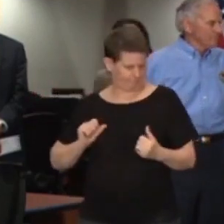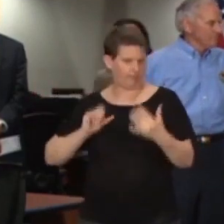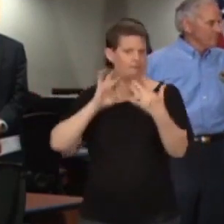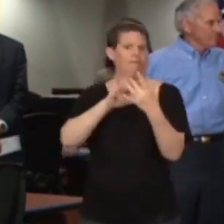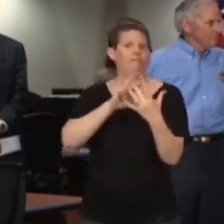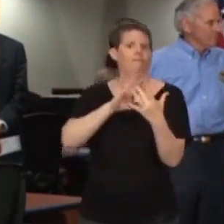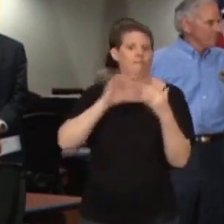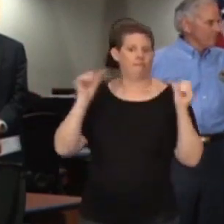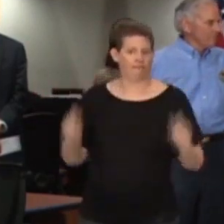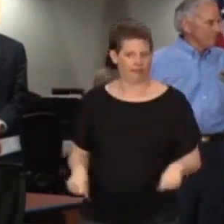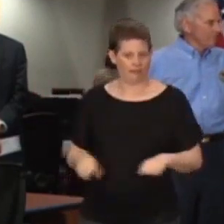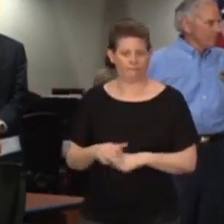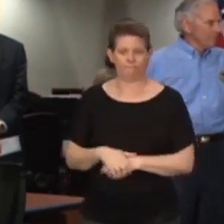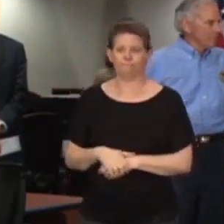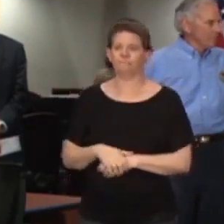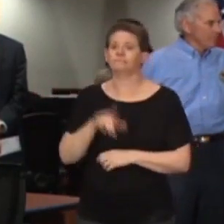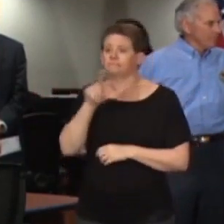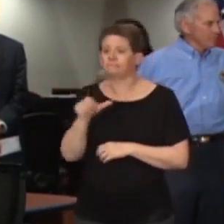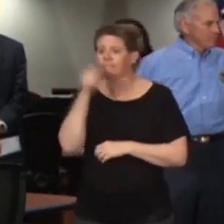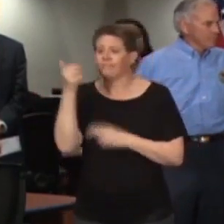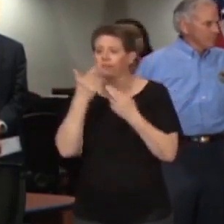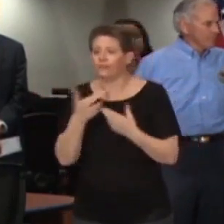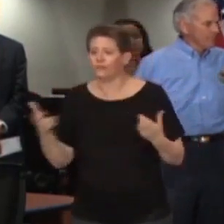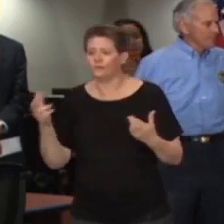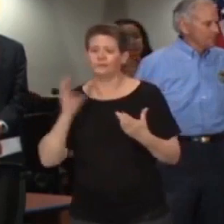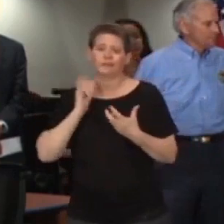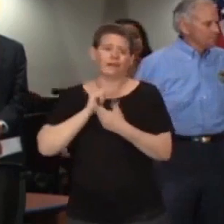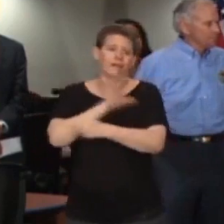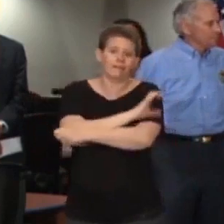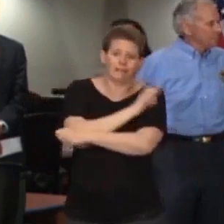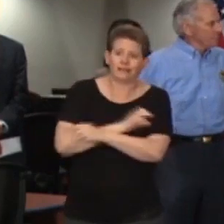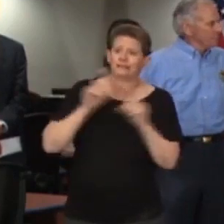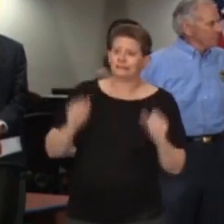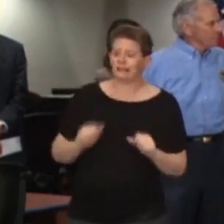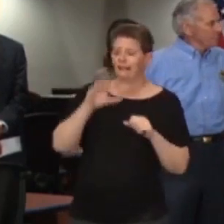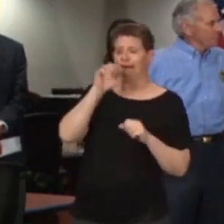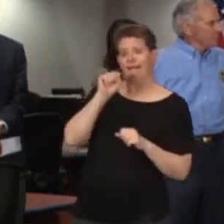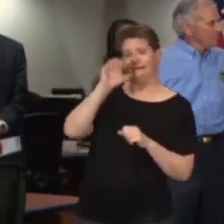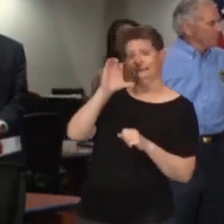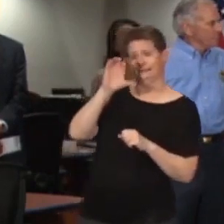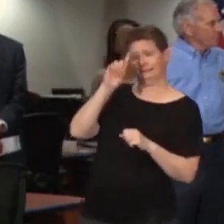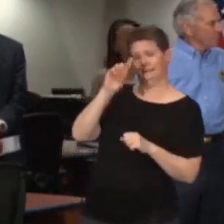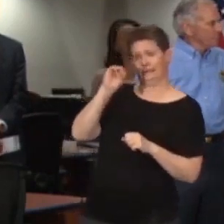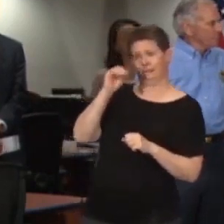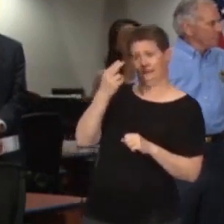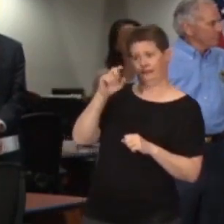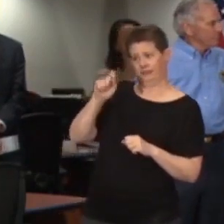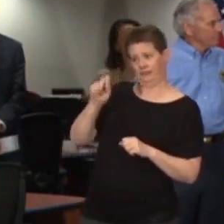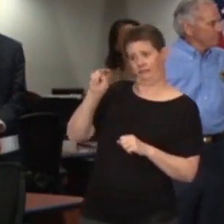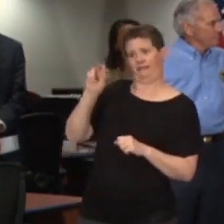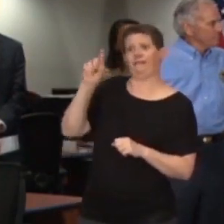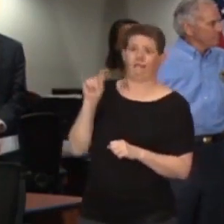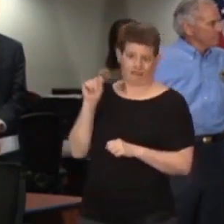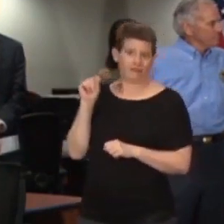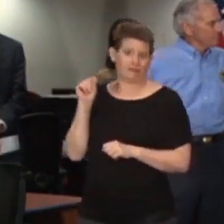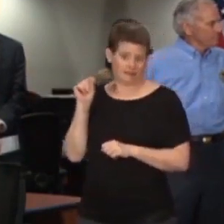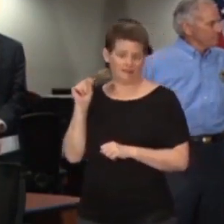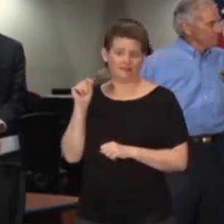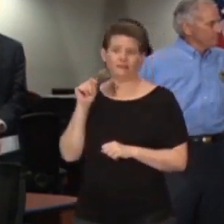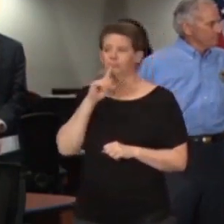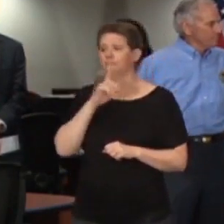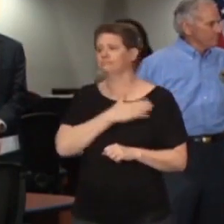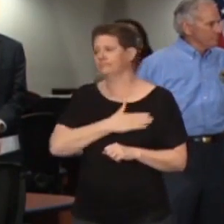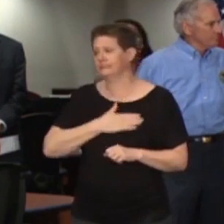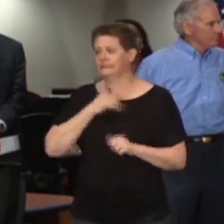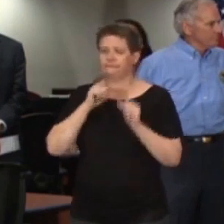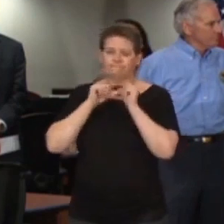also have resources and information about our clinics at SCDMH.net. Again, please stay